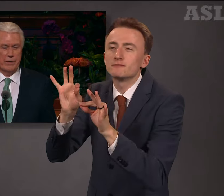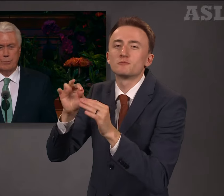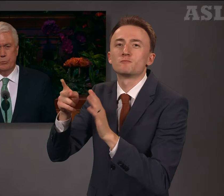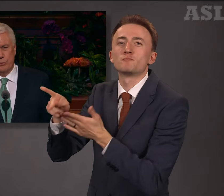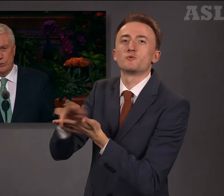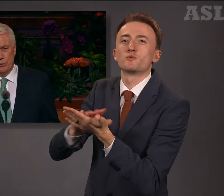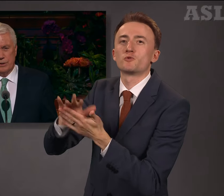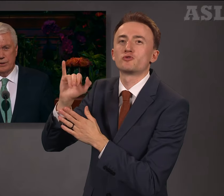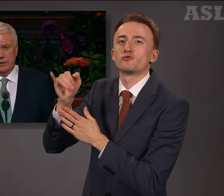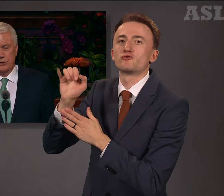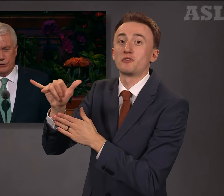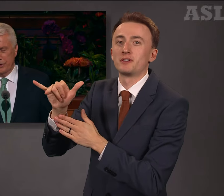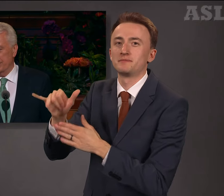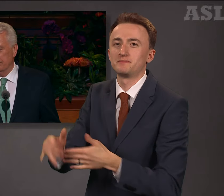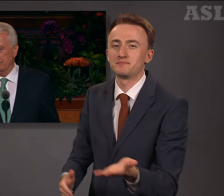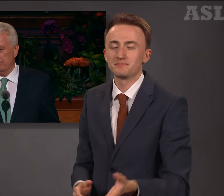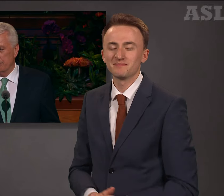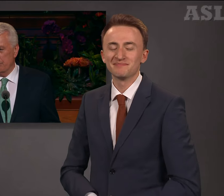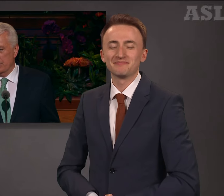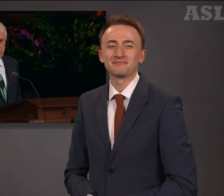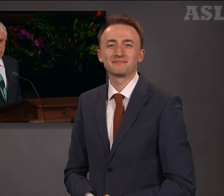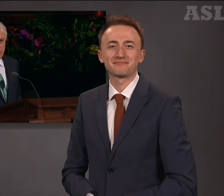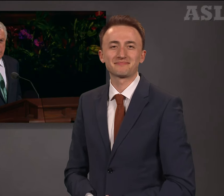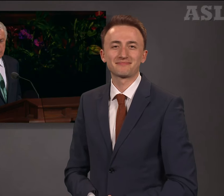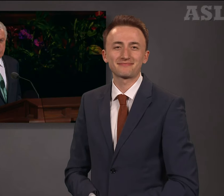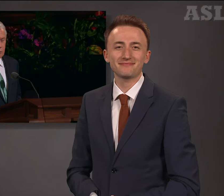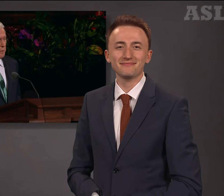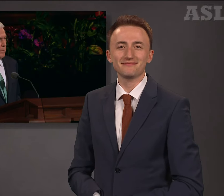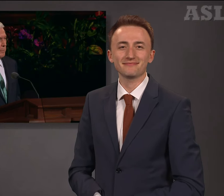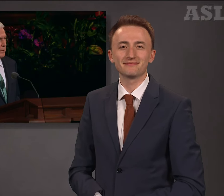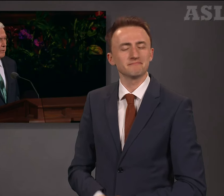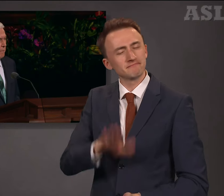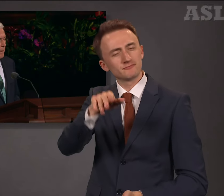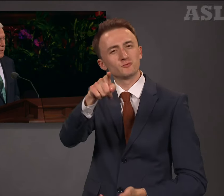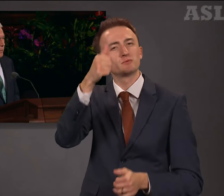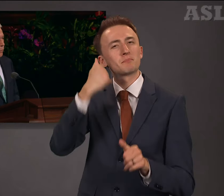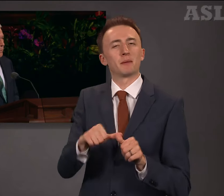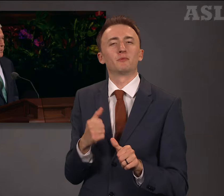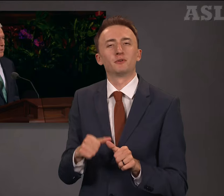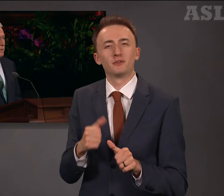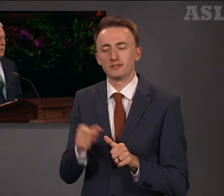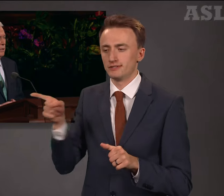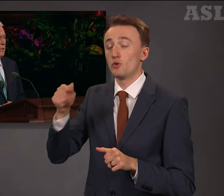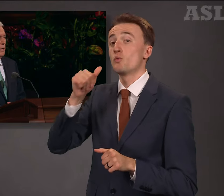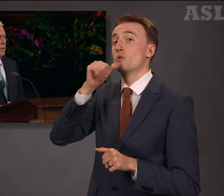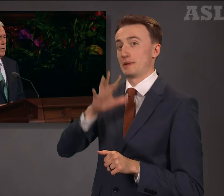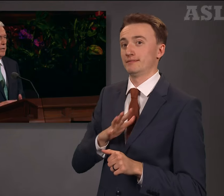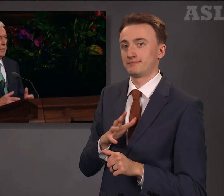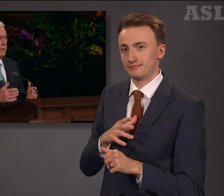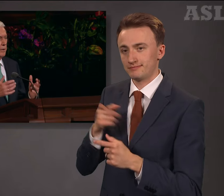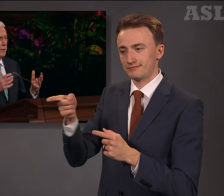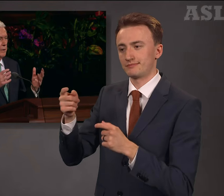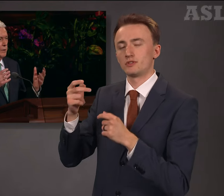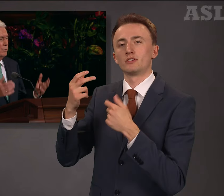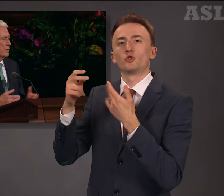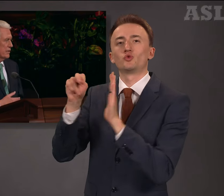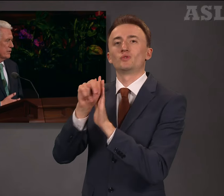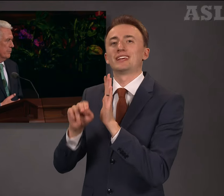pure joy. Do you remember the woman in the New Testament